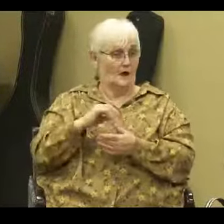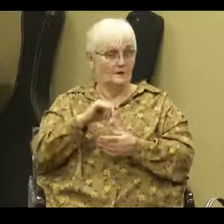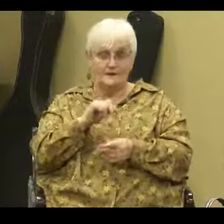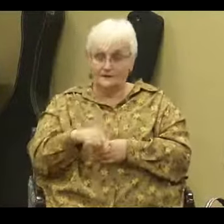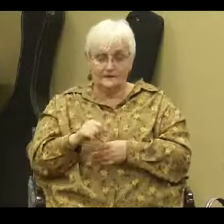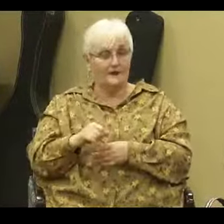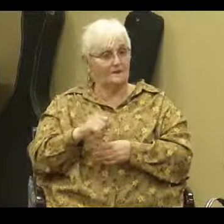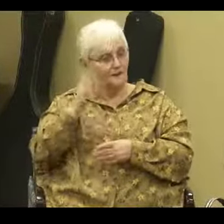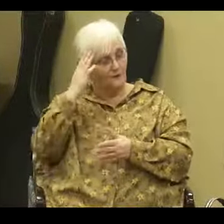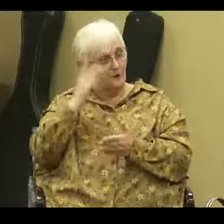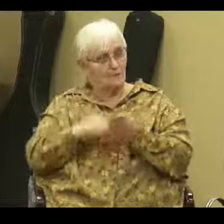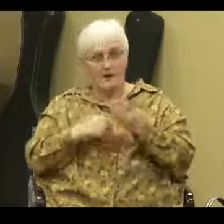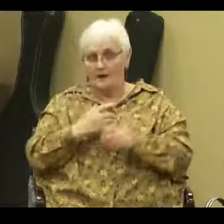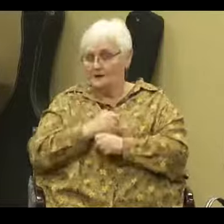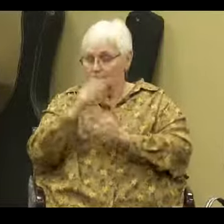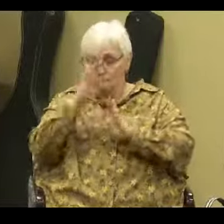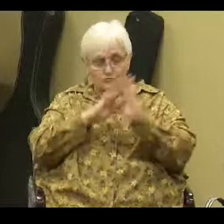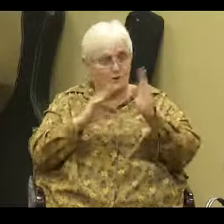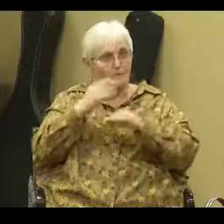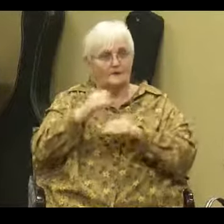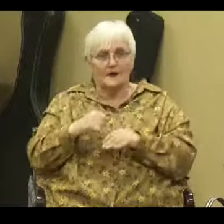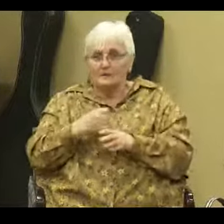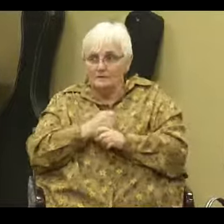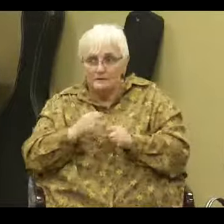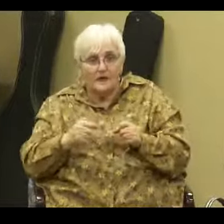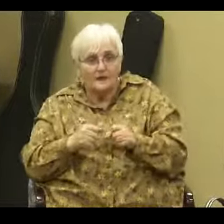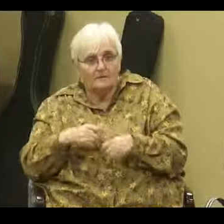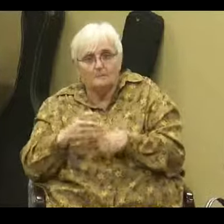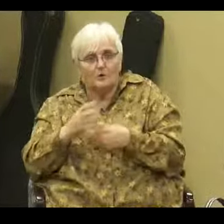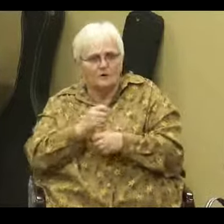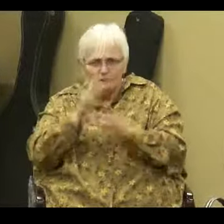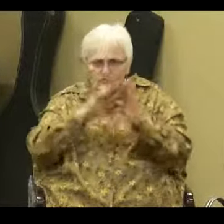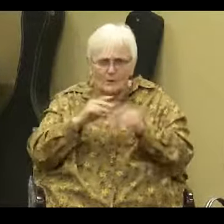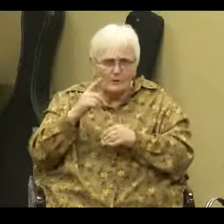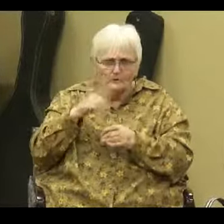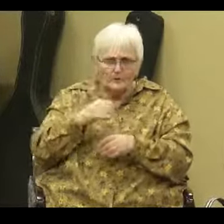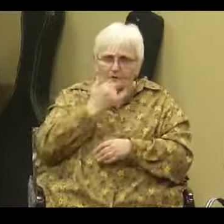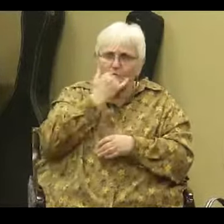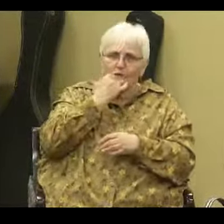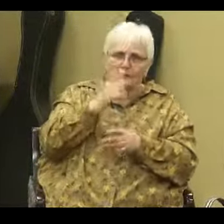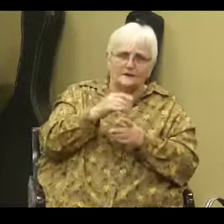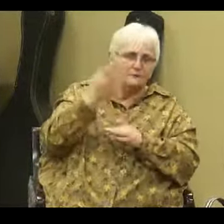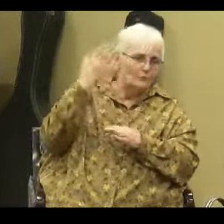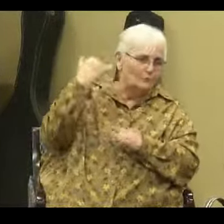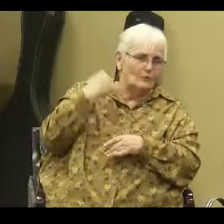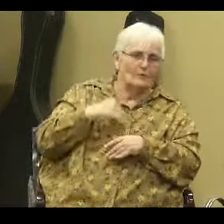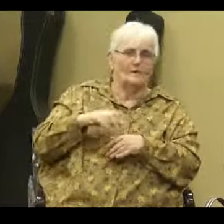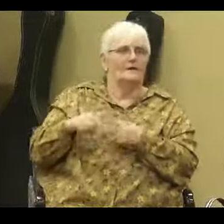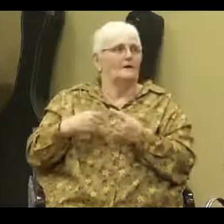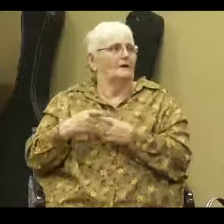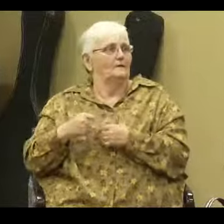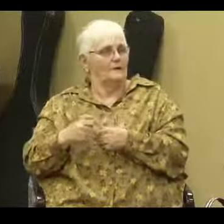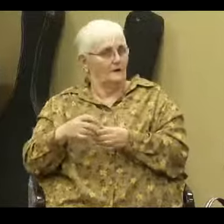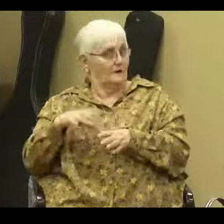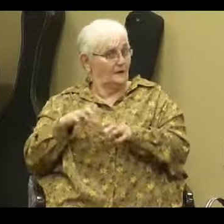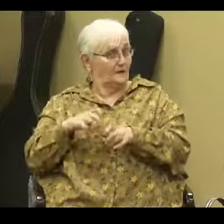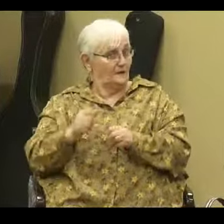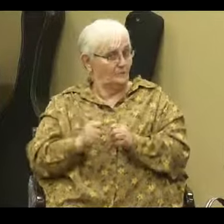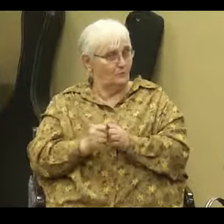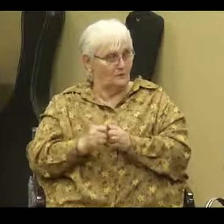and you know what, I didn't get in trouble. Now that I'm saved, I'm not going to get in trouble for that wrong that I did and when it catches up to them and they get in trouble for